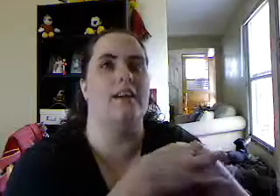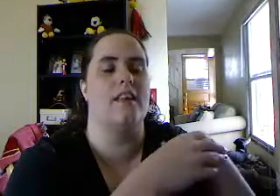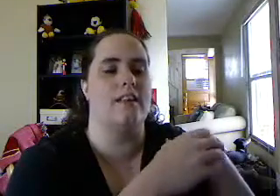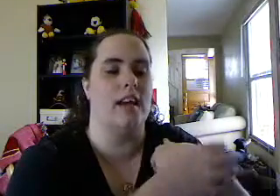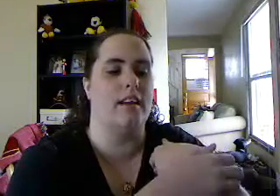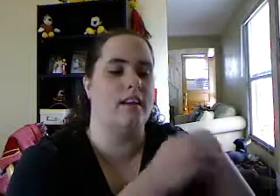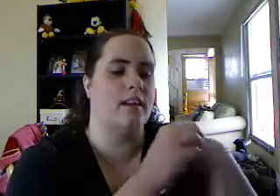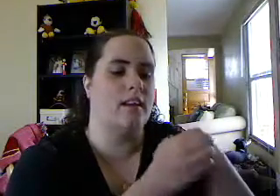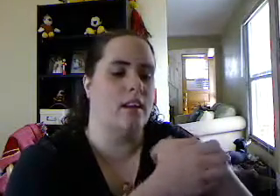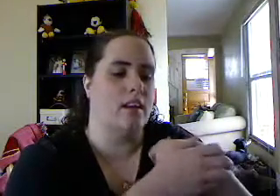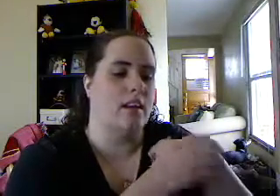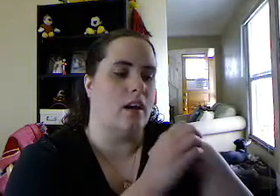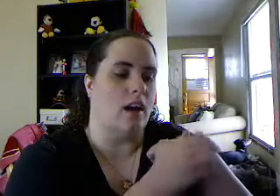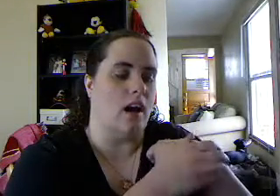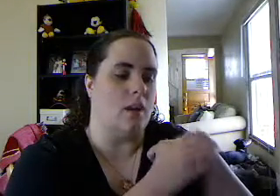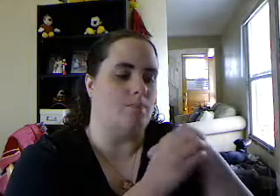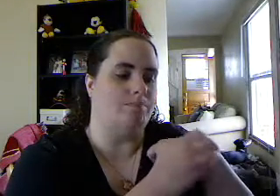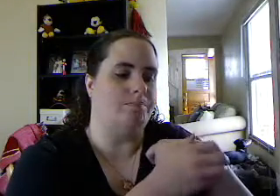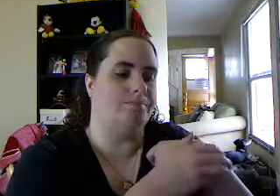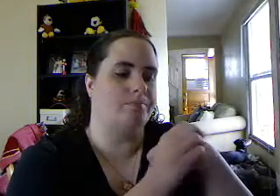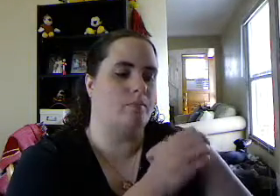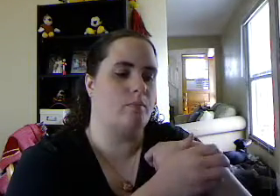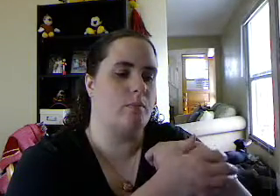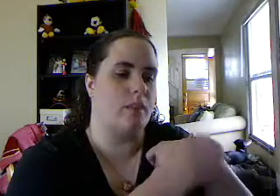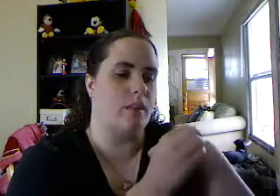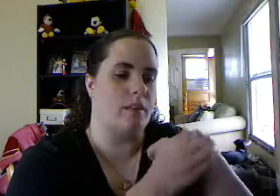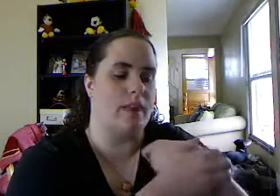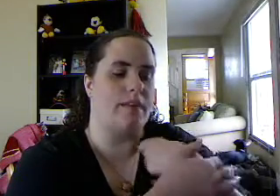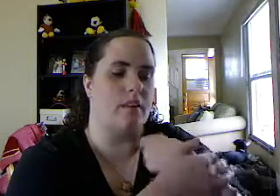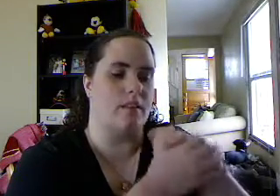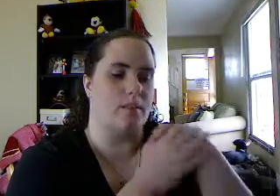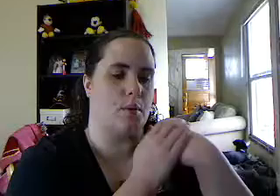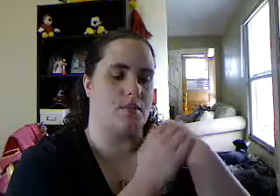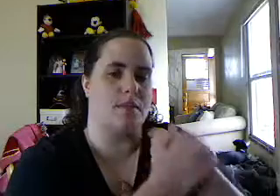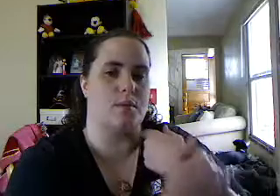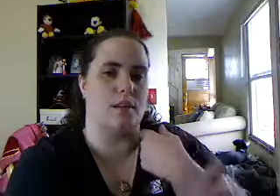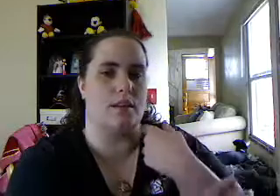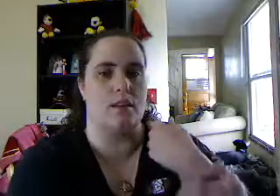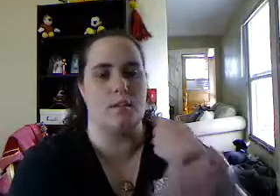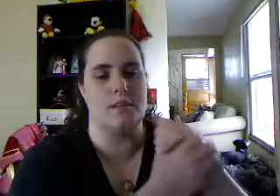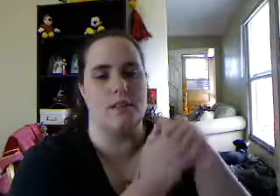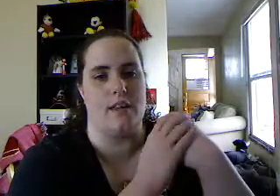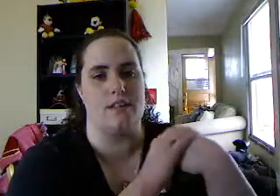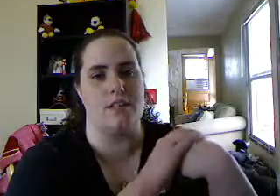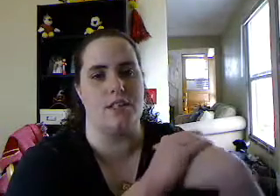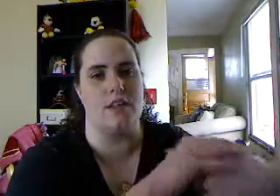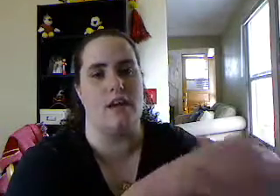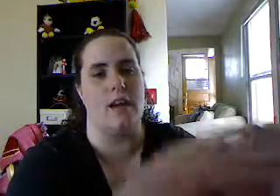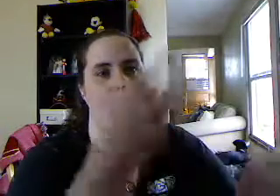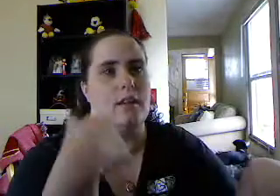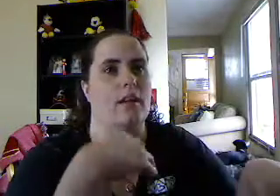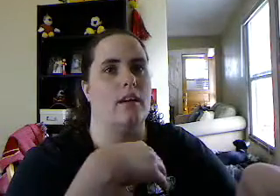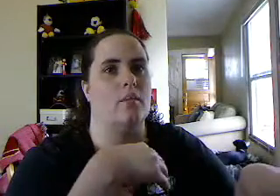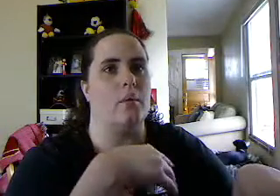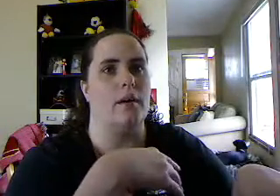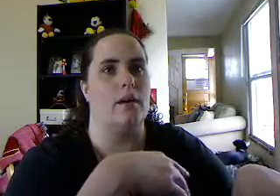And then, then the person that was going to administer the anesthesia came in and put